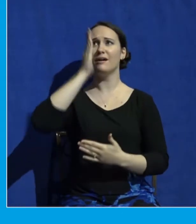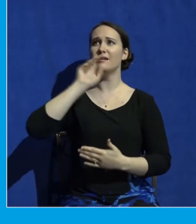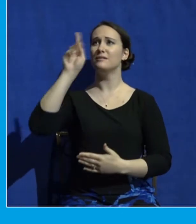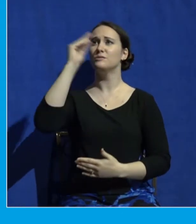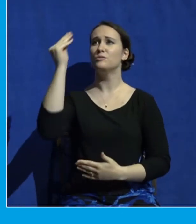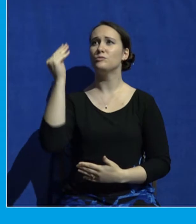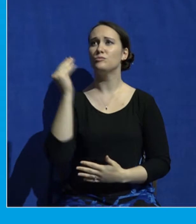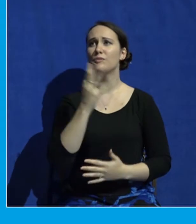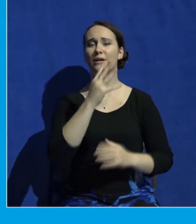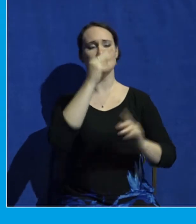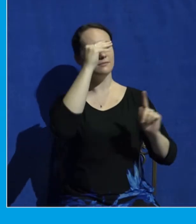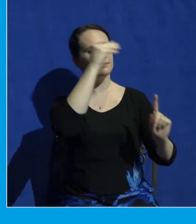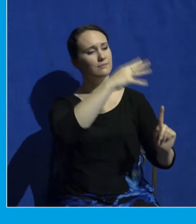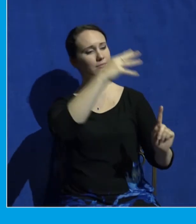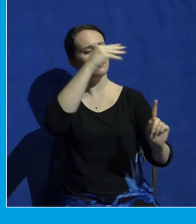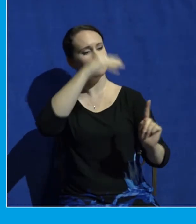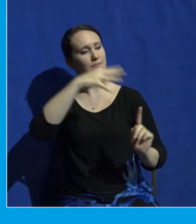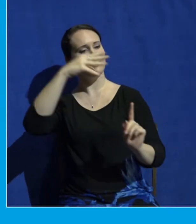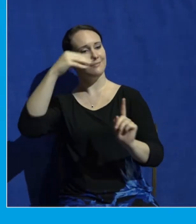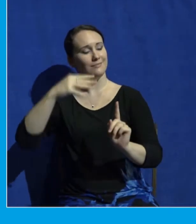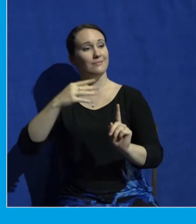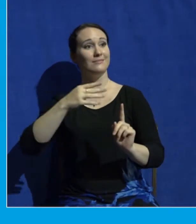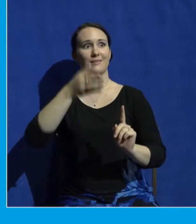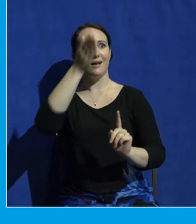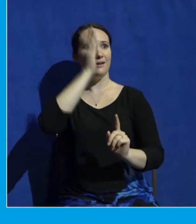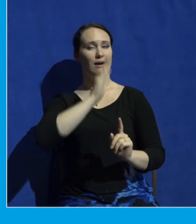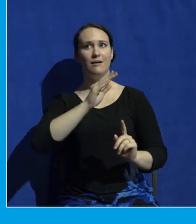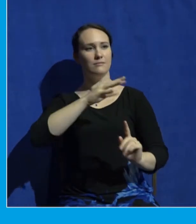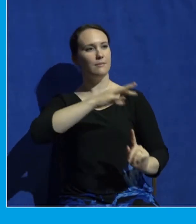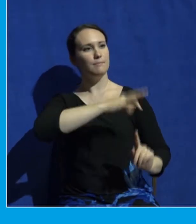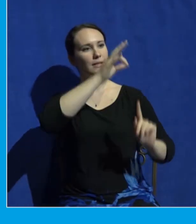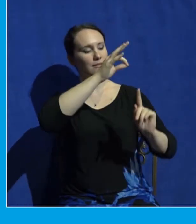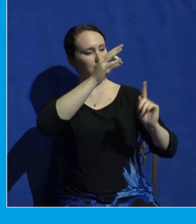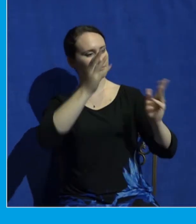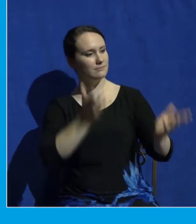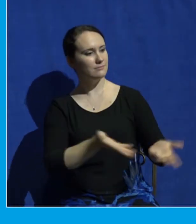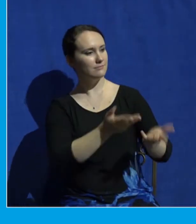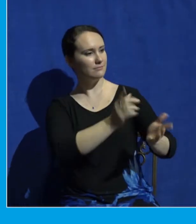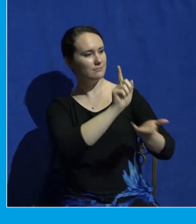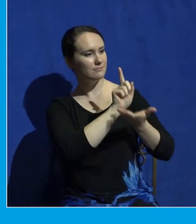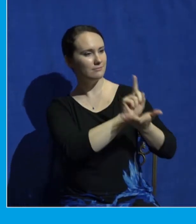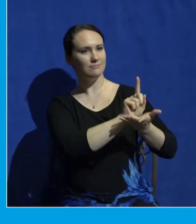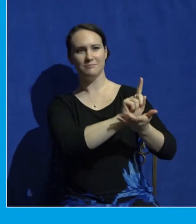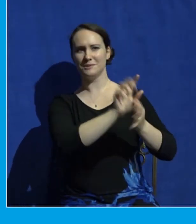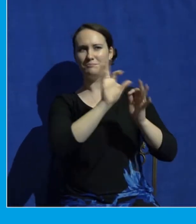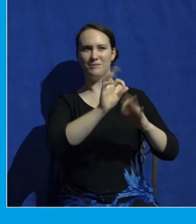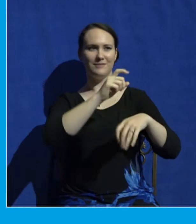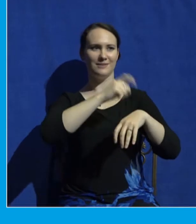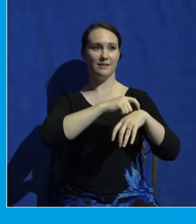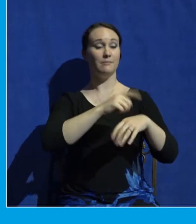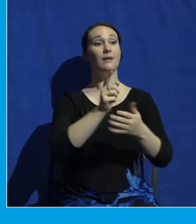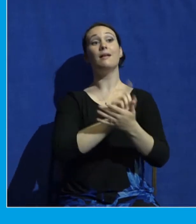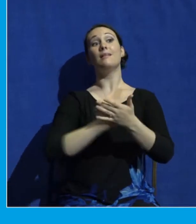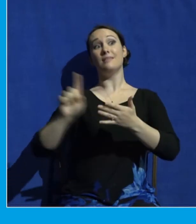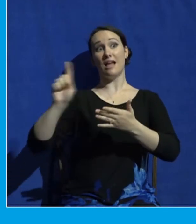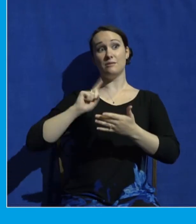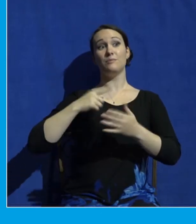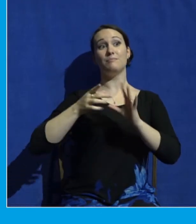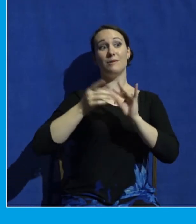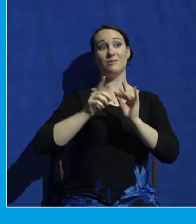and for God raising them up for such a time as this. And we were meeting this last week for the first time officially with